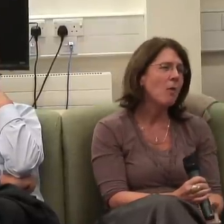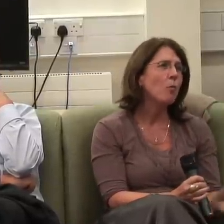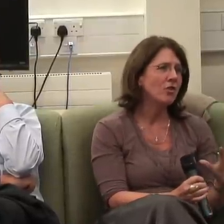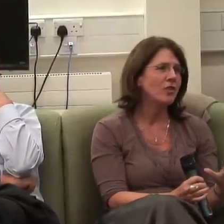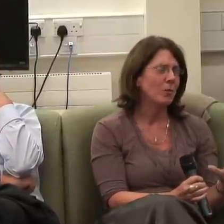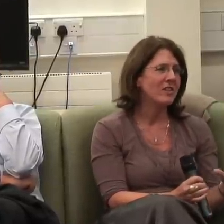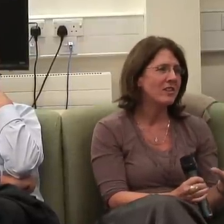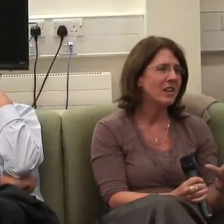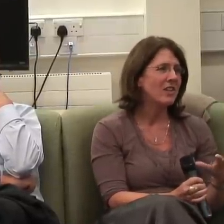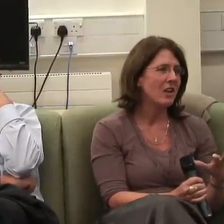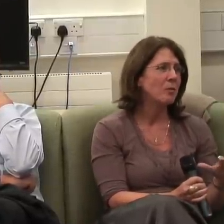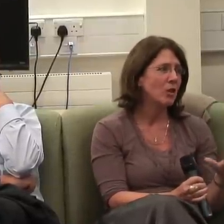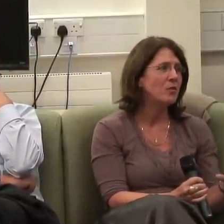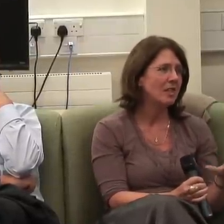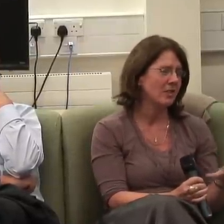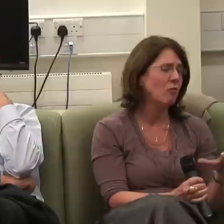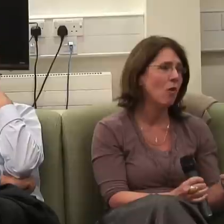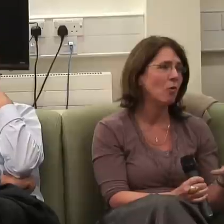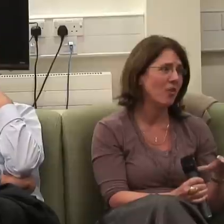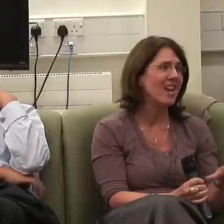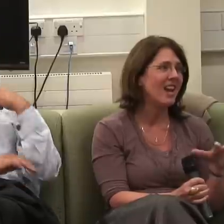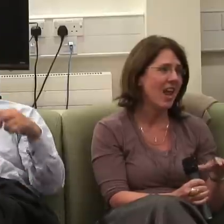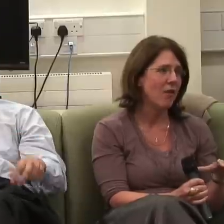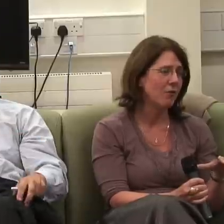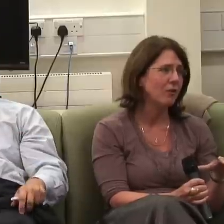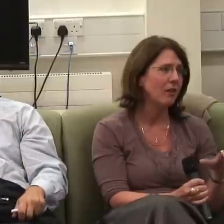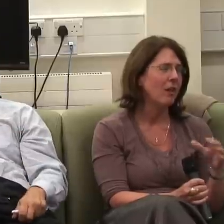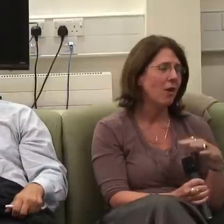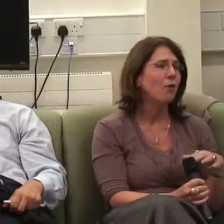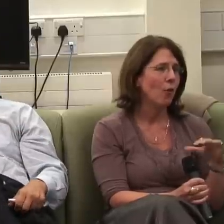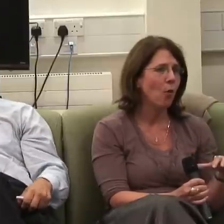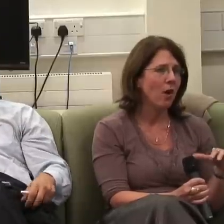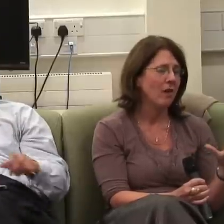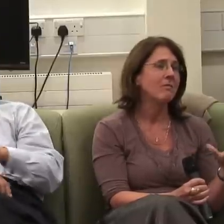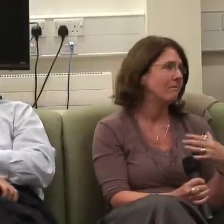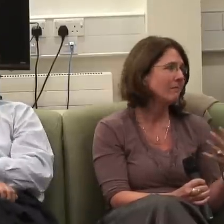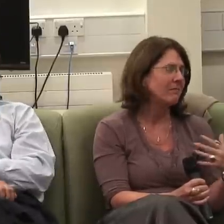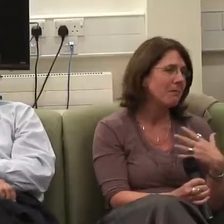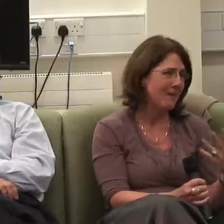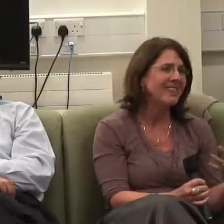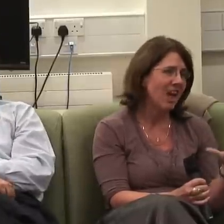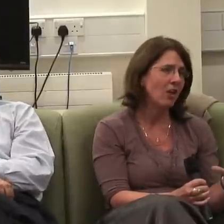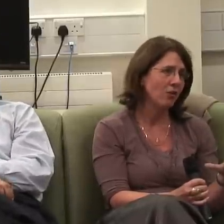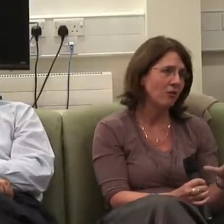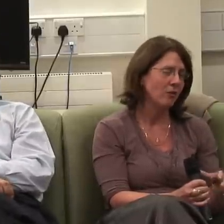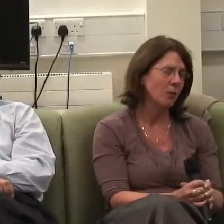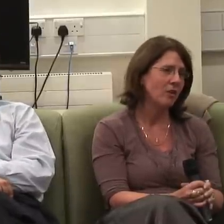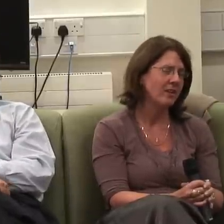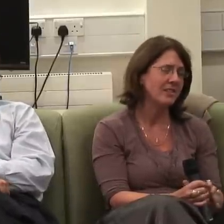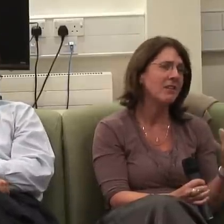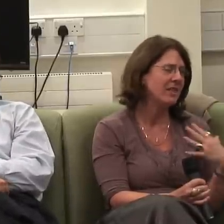I'm wondering whether there's any therapeutic role then left for mental health